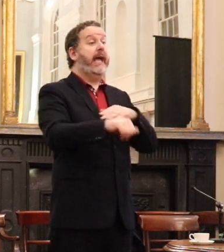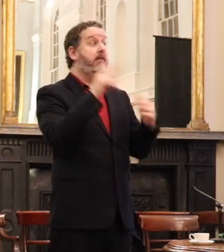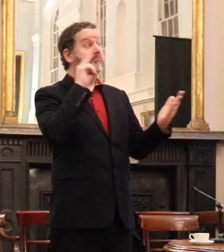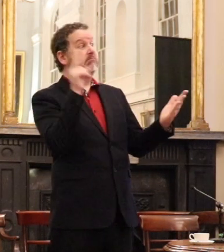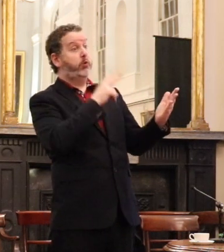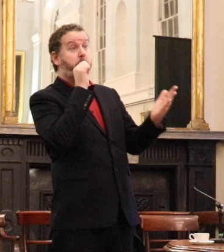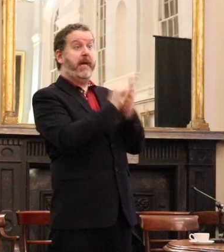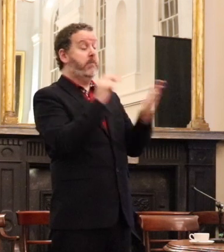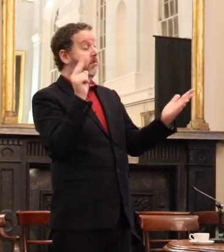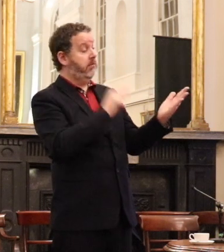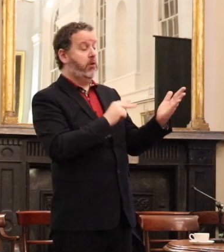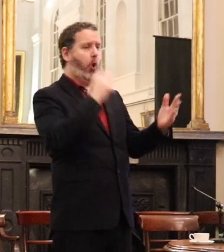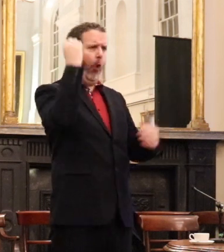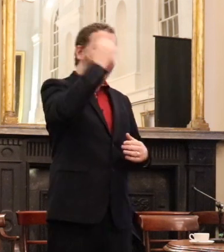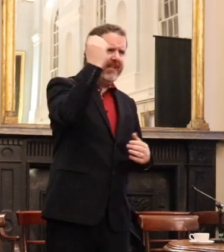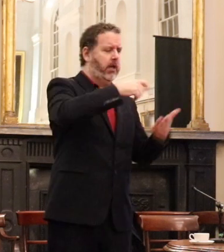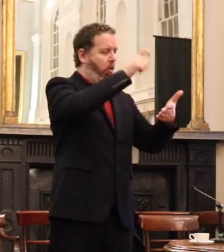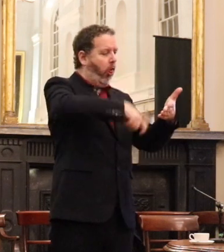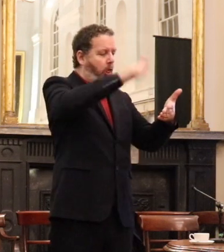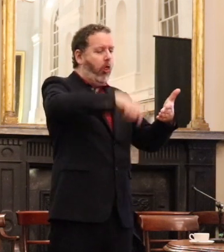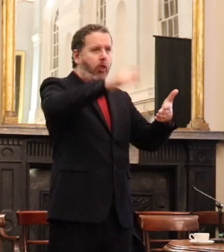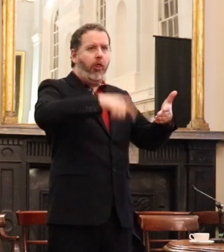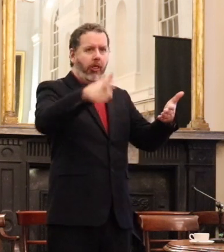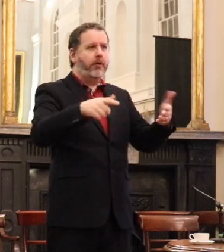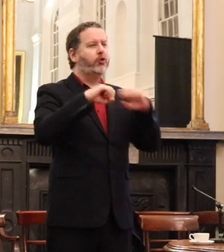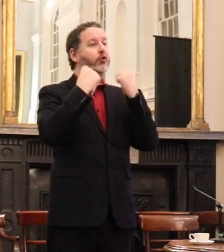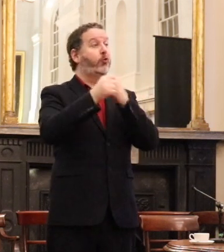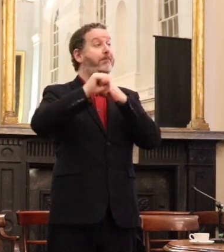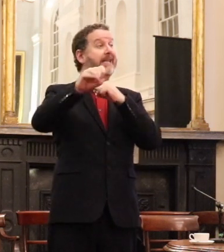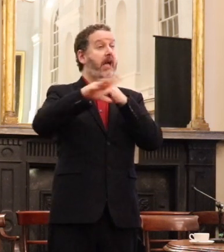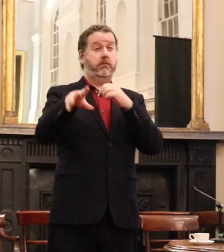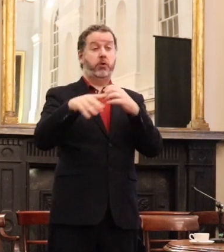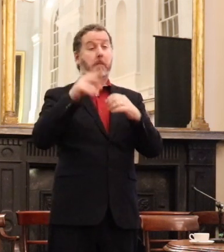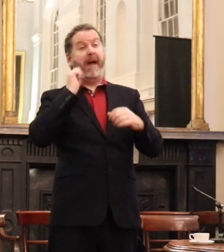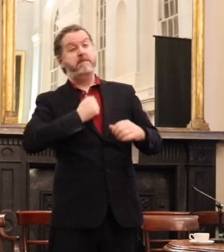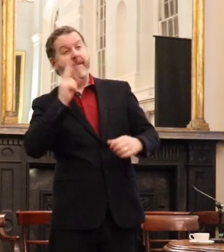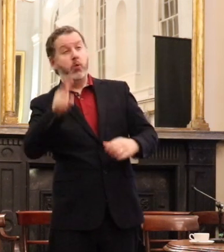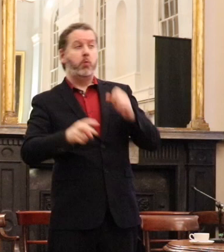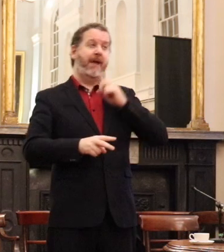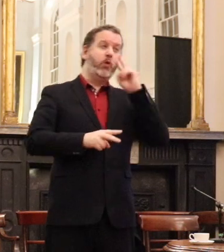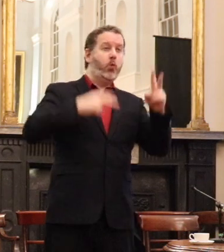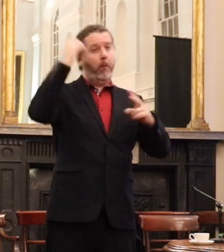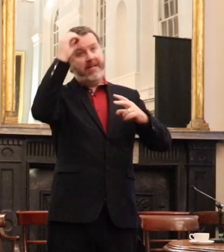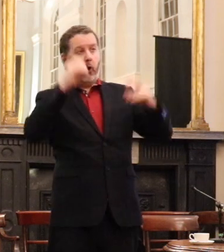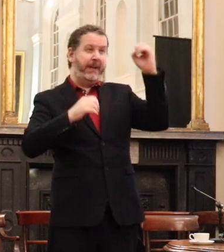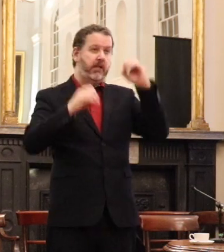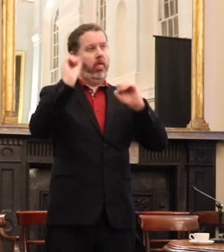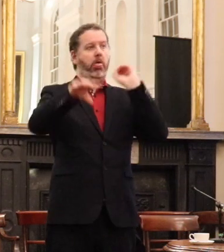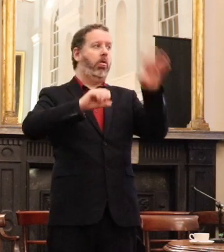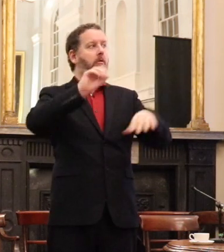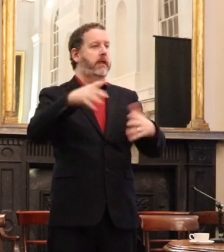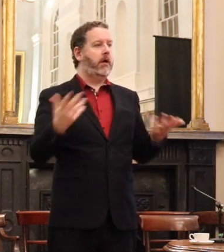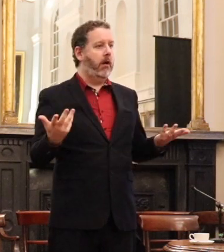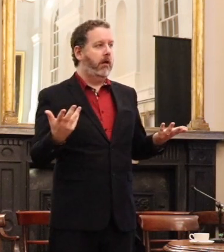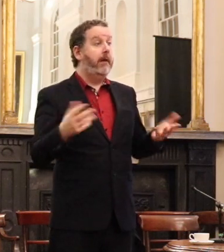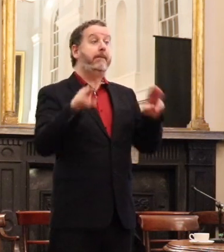opinion. Opinion pieces about that. And if you look at social media, it's full of opinion. And the difficulty with social media is people think that in